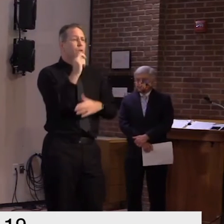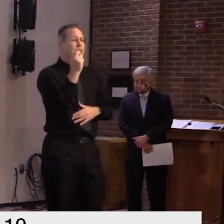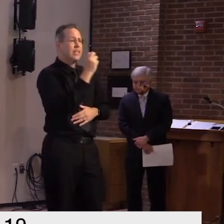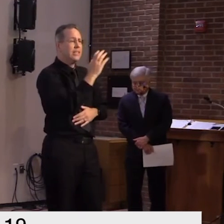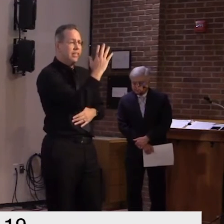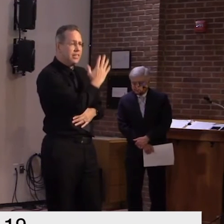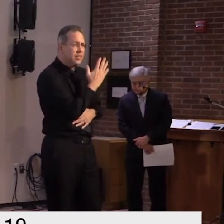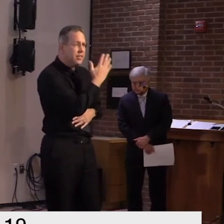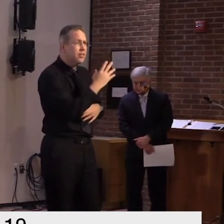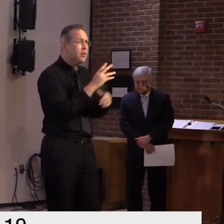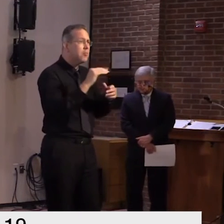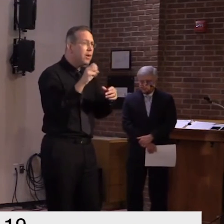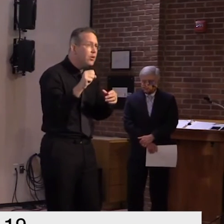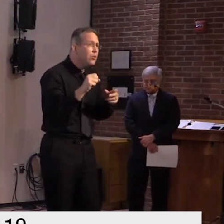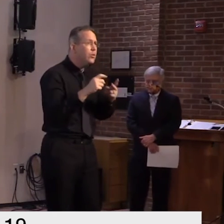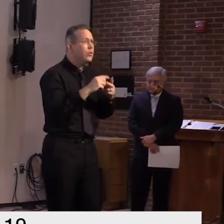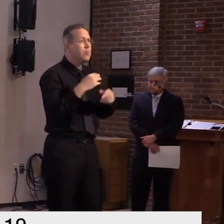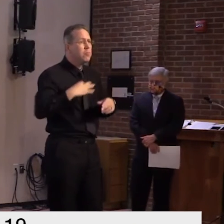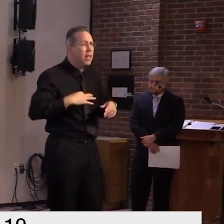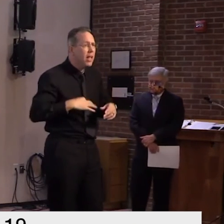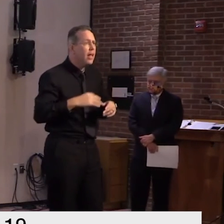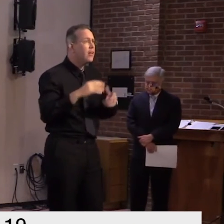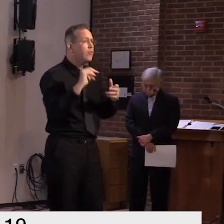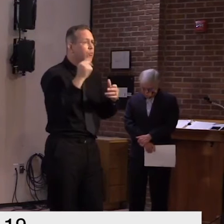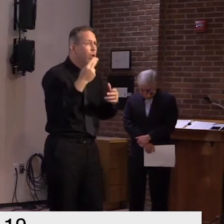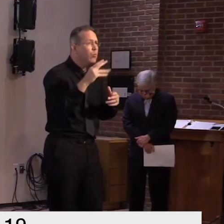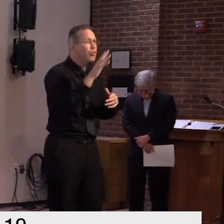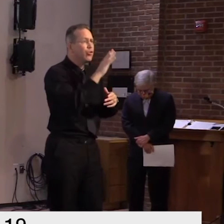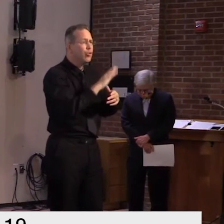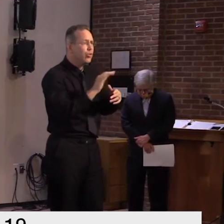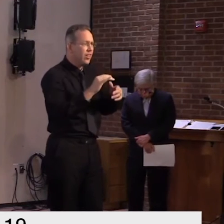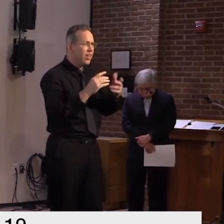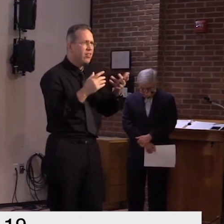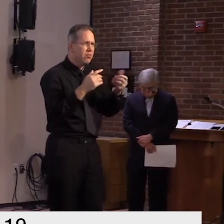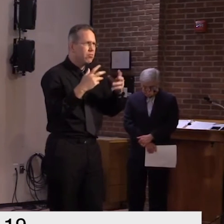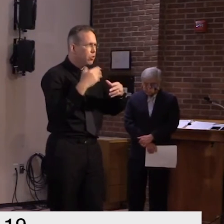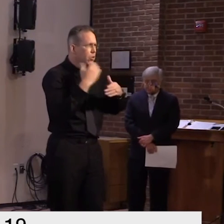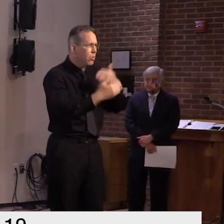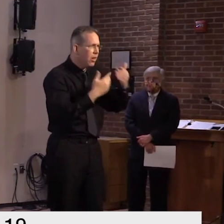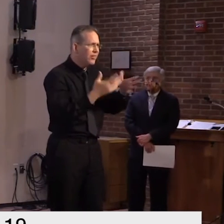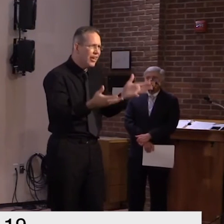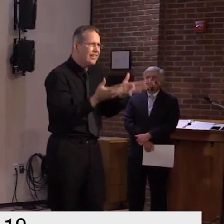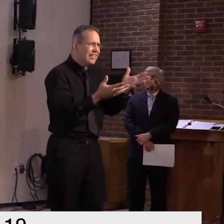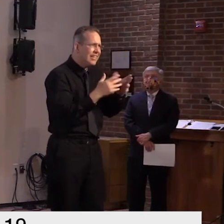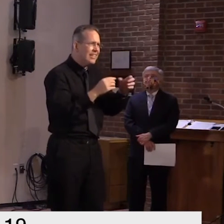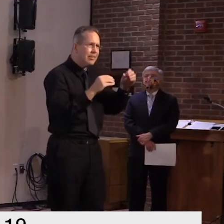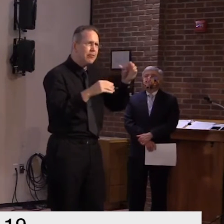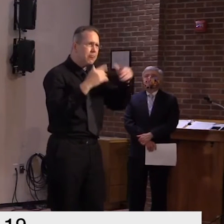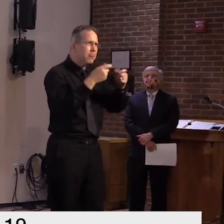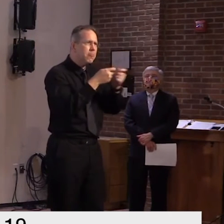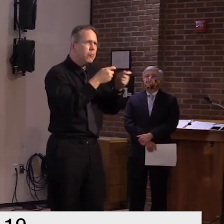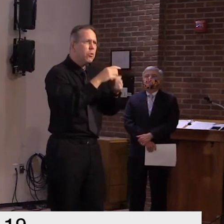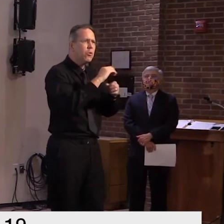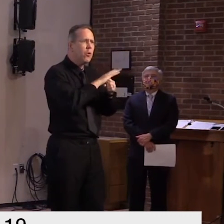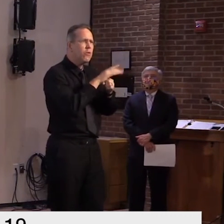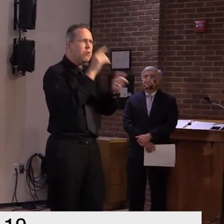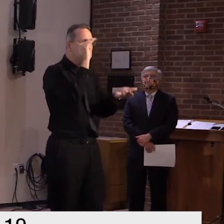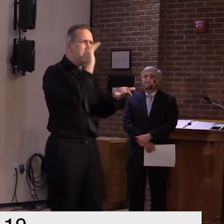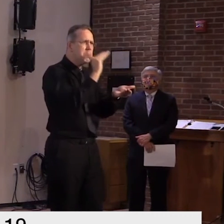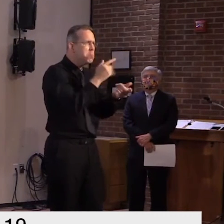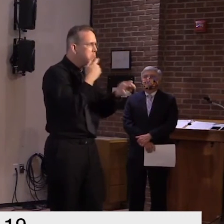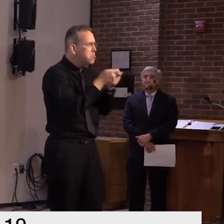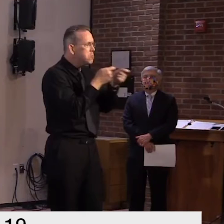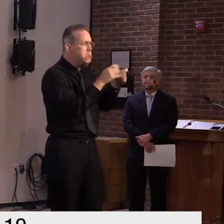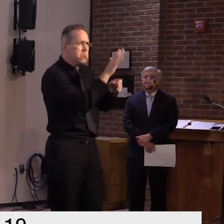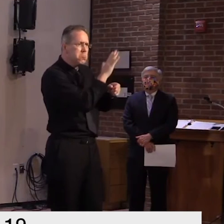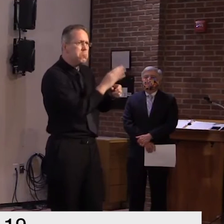count on tourism in the hospitality sector uh counts on that as well um okay thank